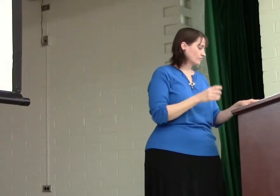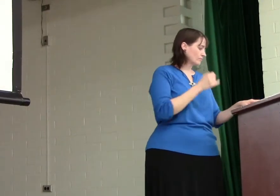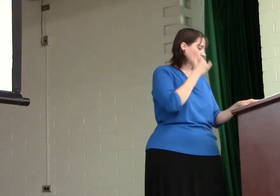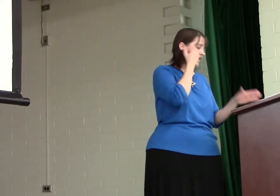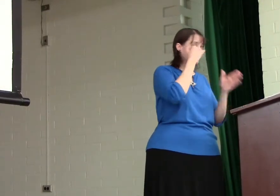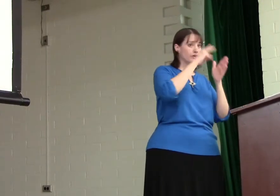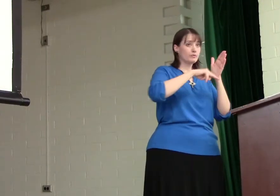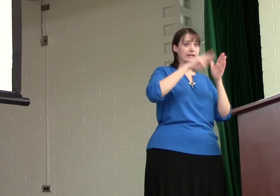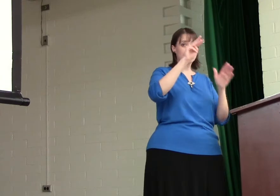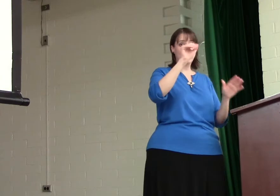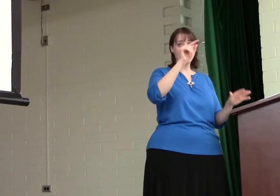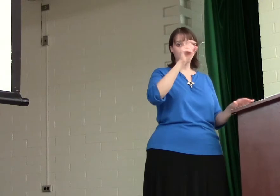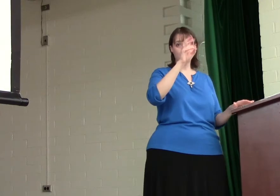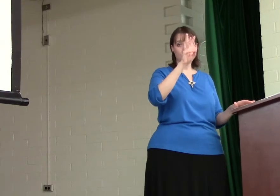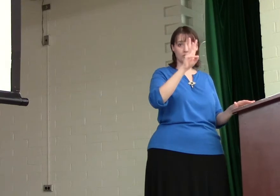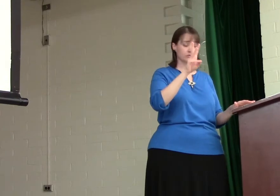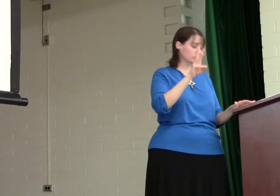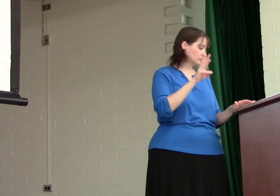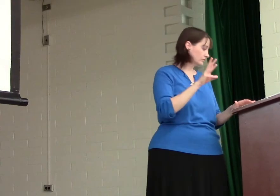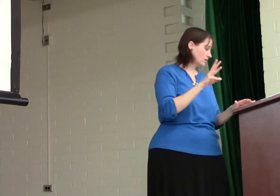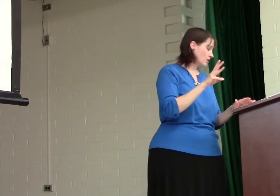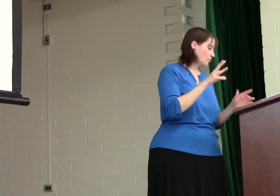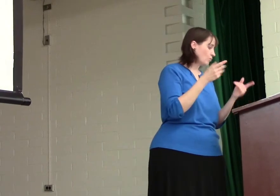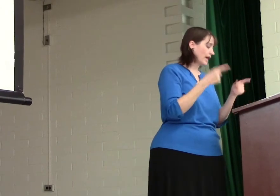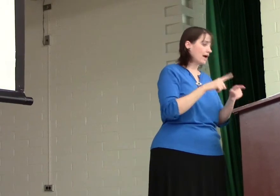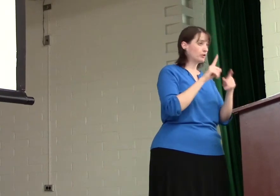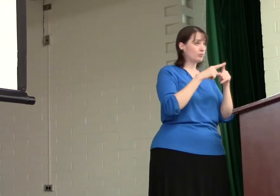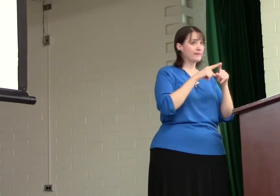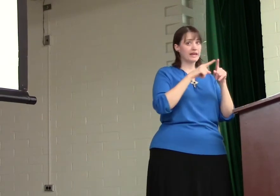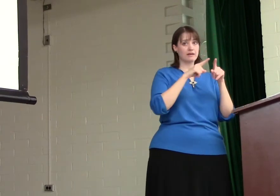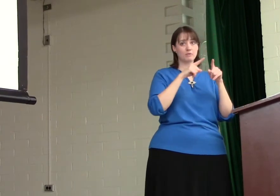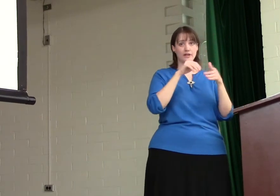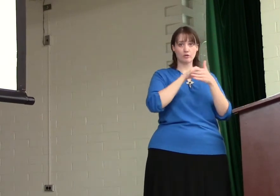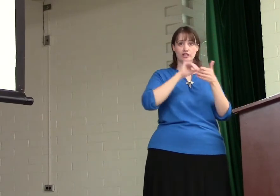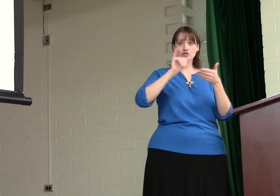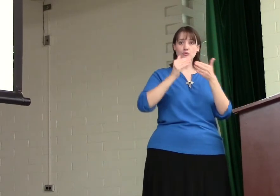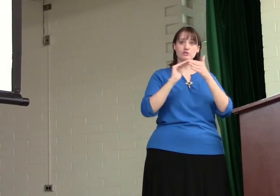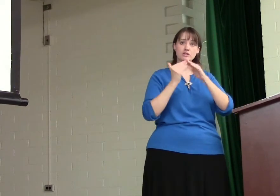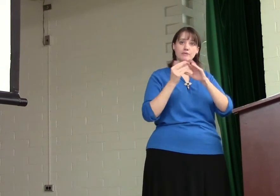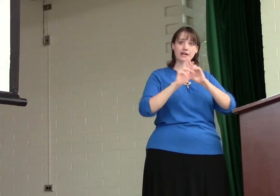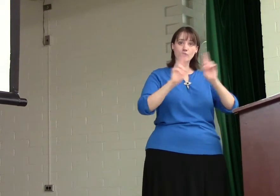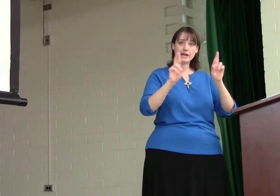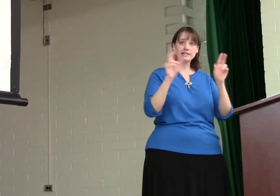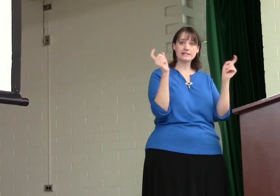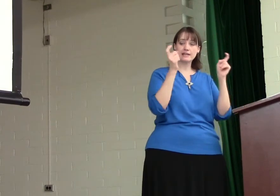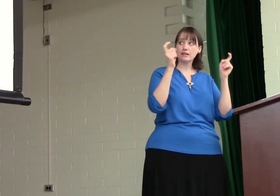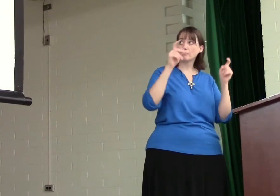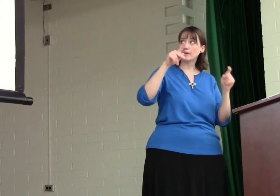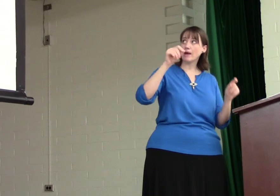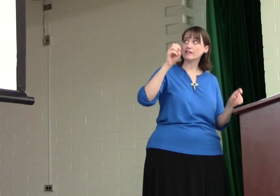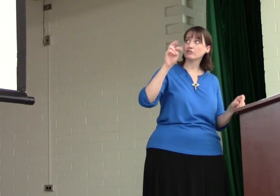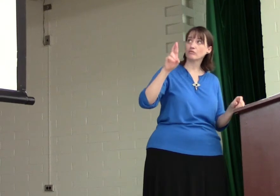And if we read in Matthew what happened when they were in Jerusalem getting ready to celebrate Passover,